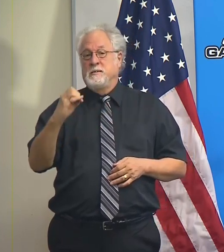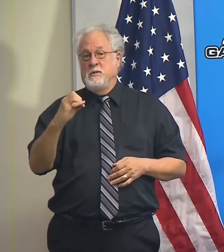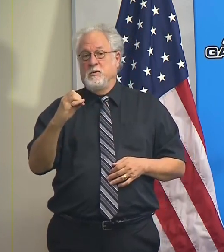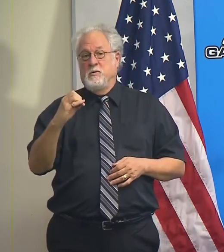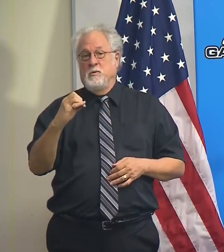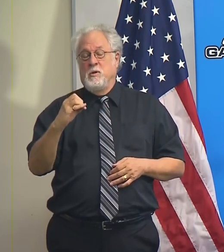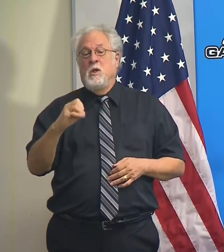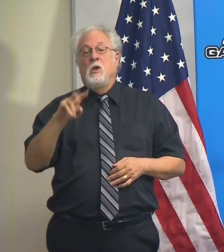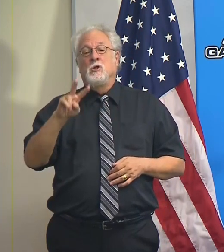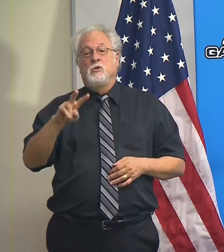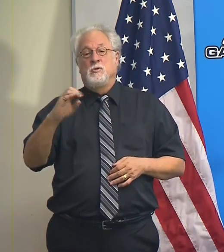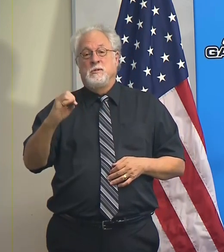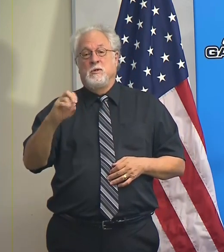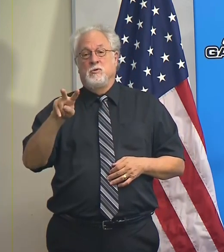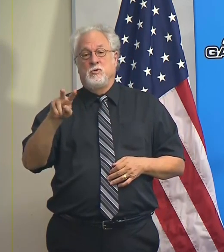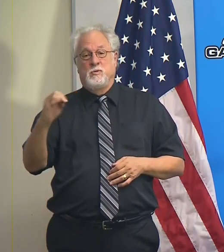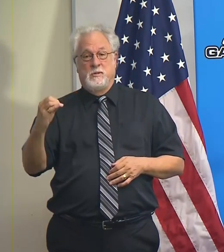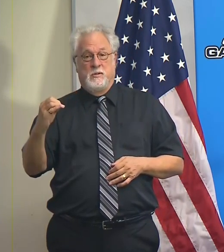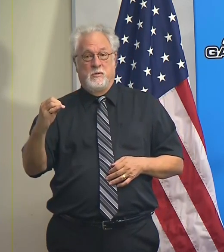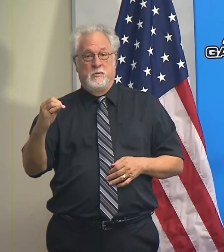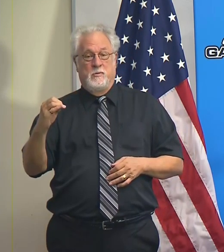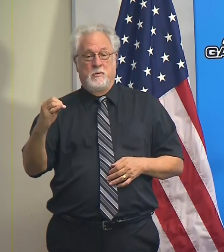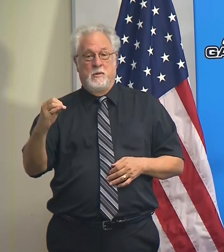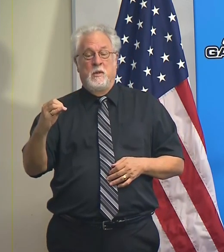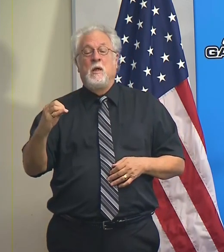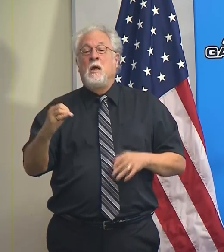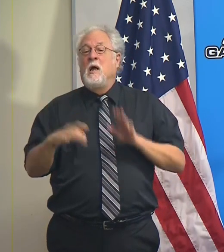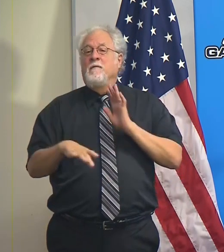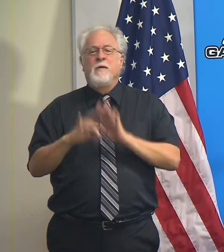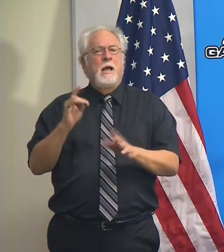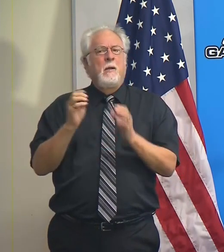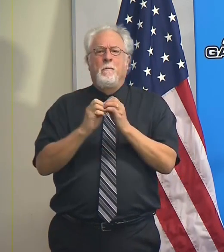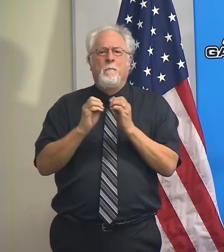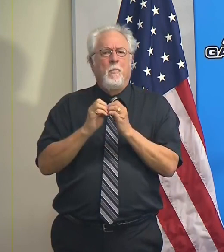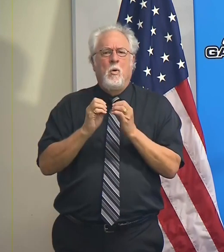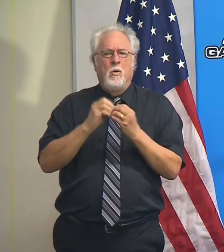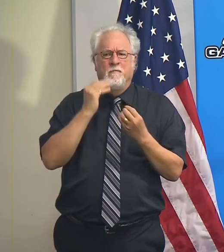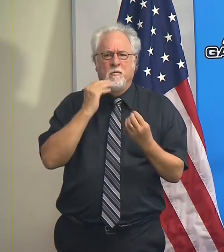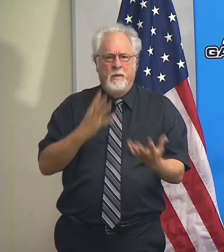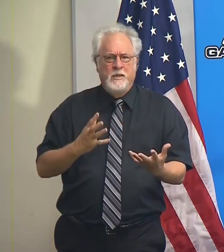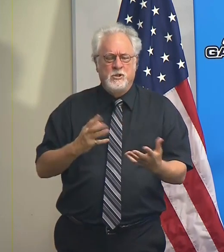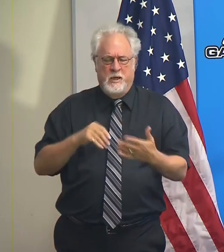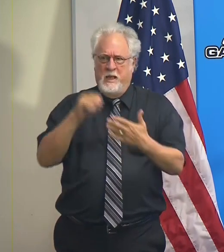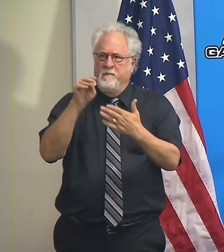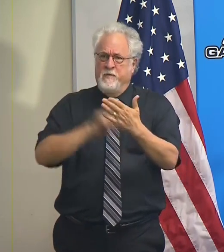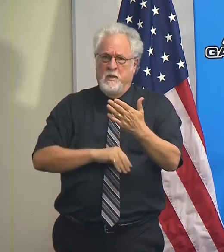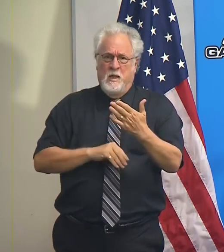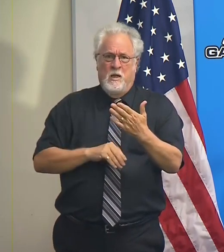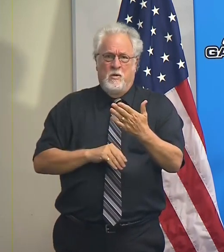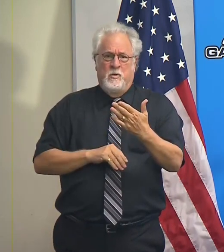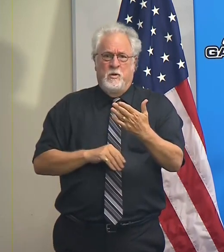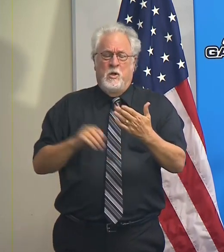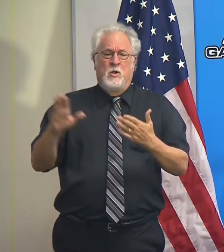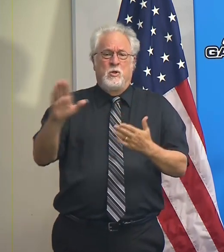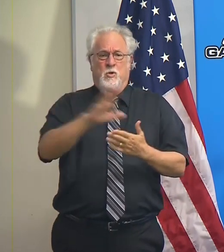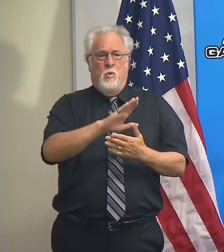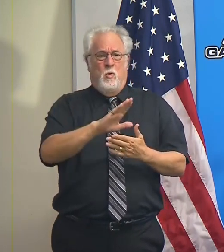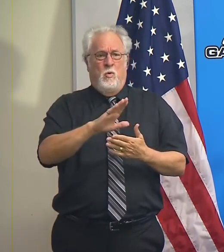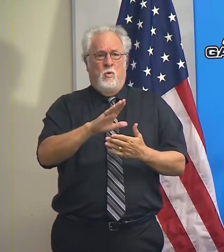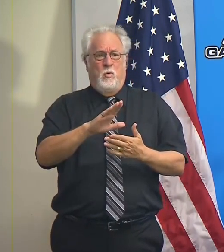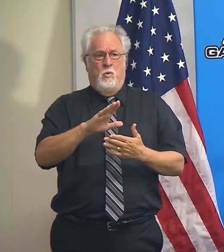-2020 to find out more information and fill out your